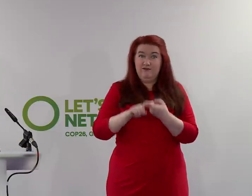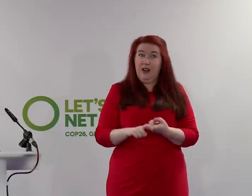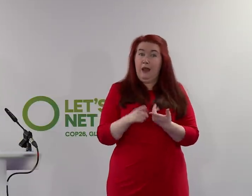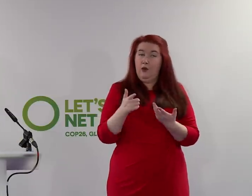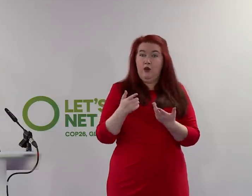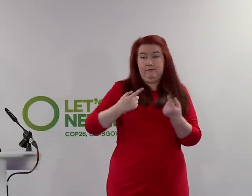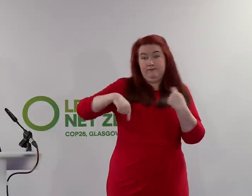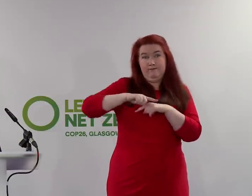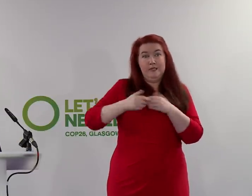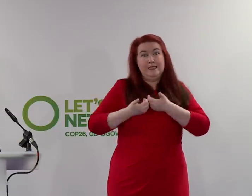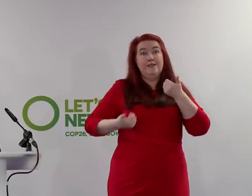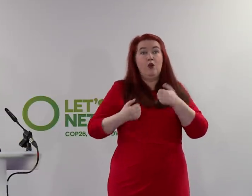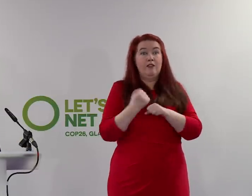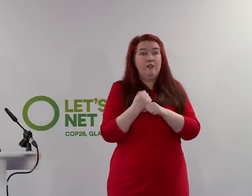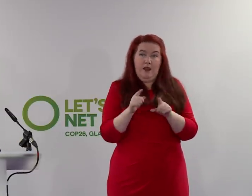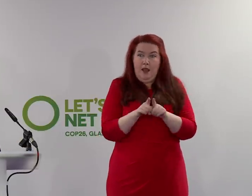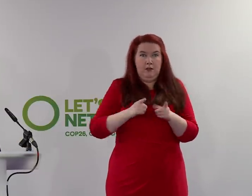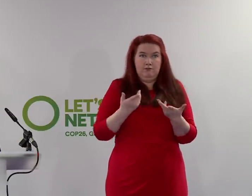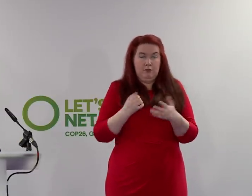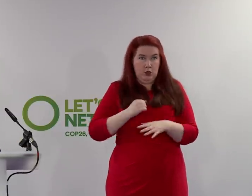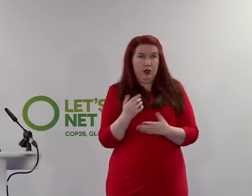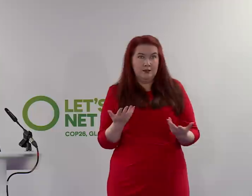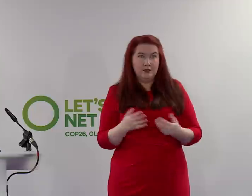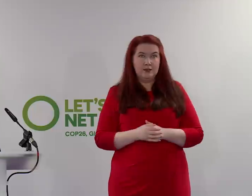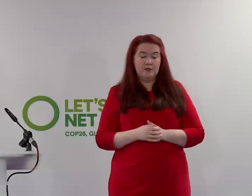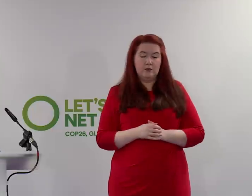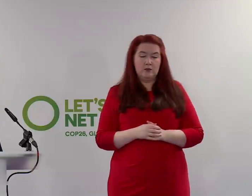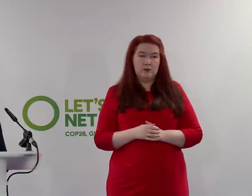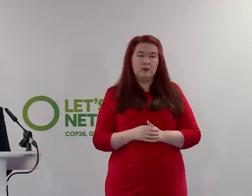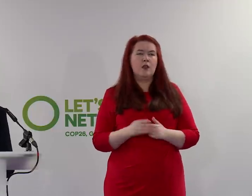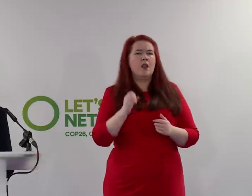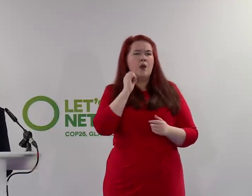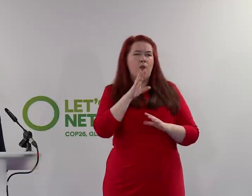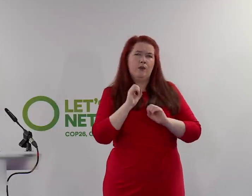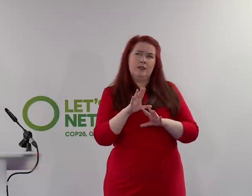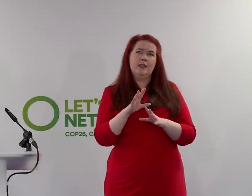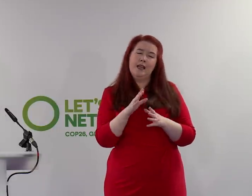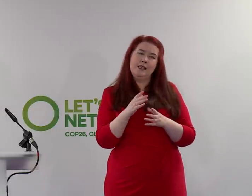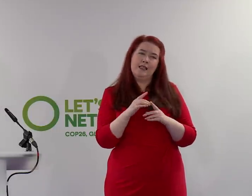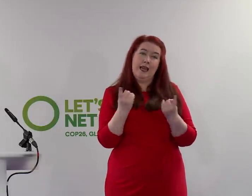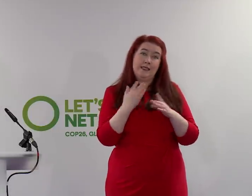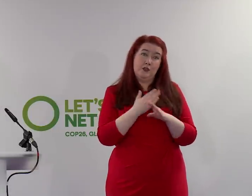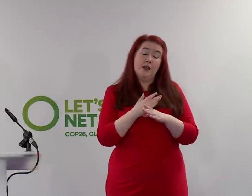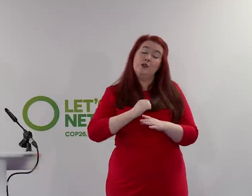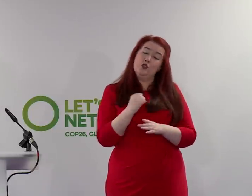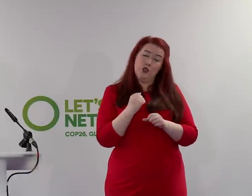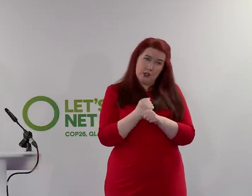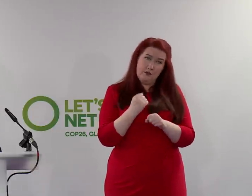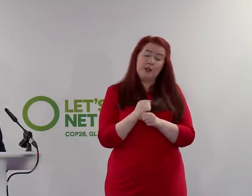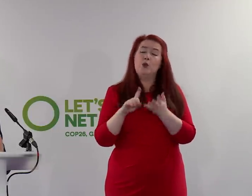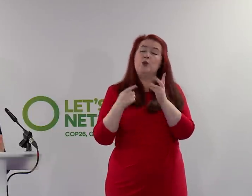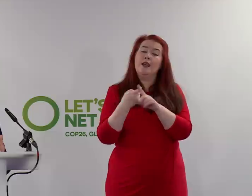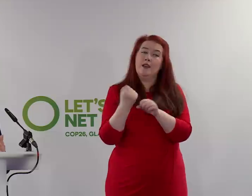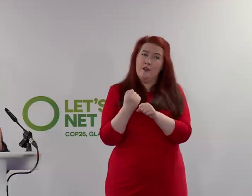play there. You know, there's I'm not going to betray any secrets here. There's lots of political differences between the Scottish Government and the UK Government.